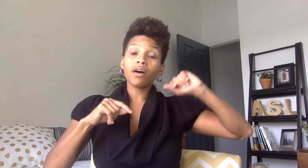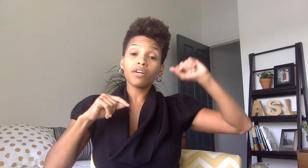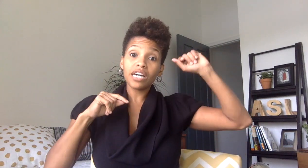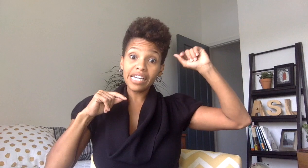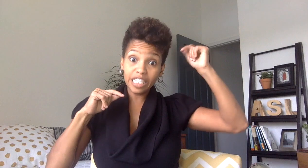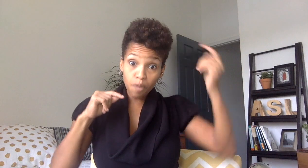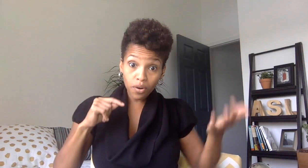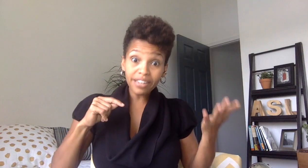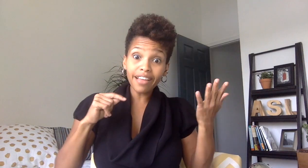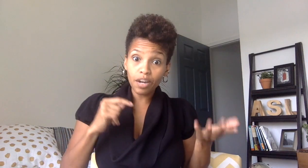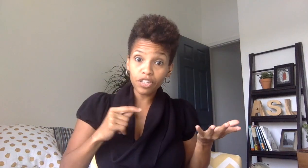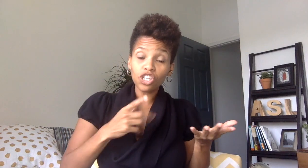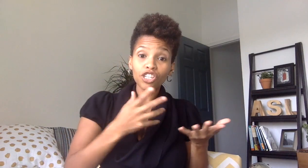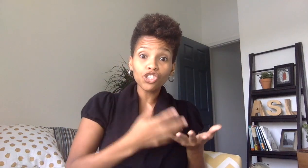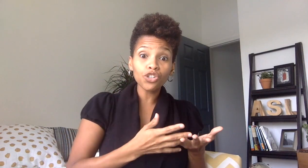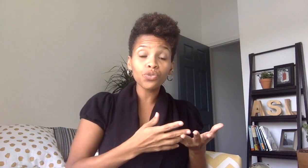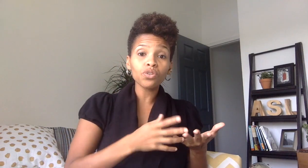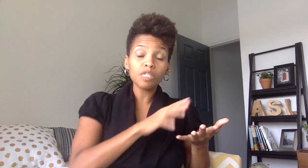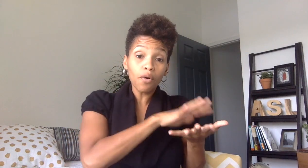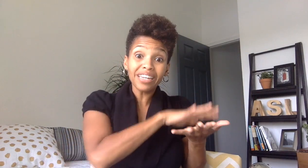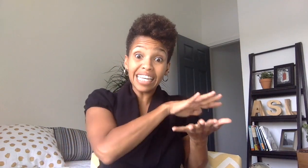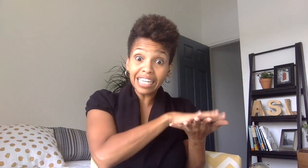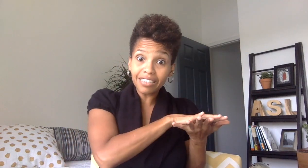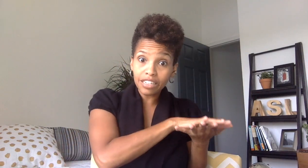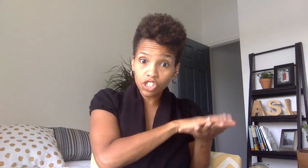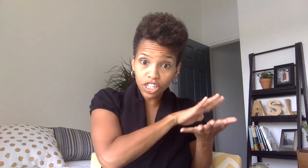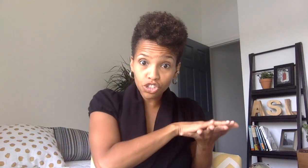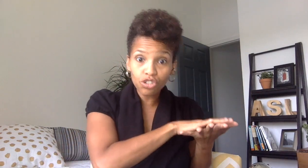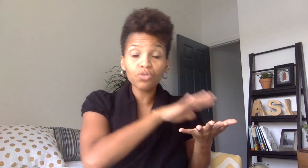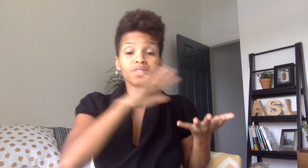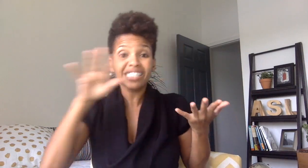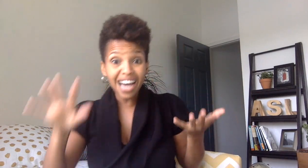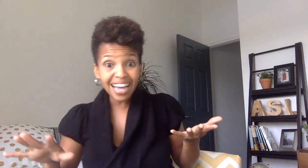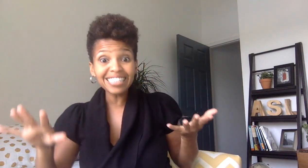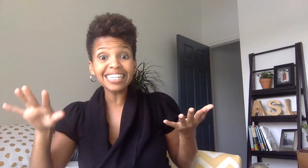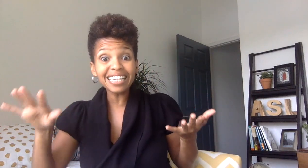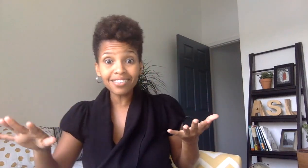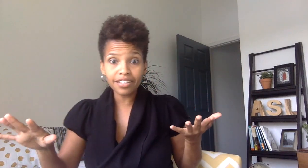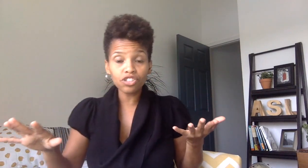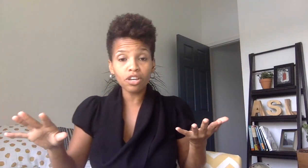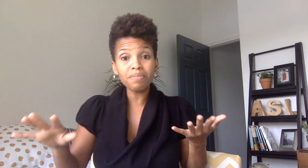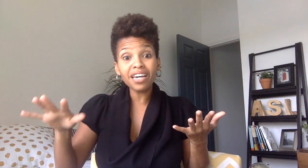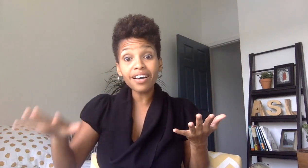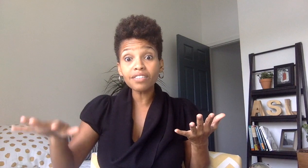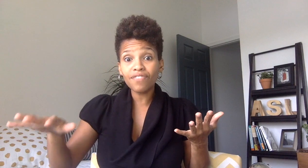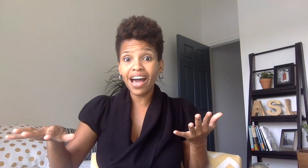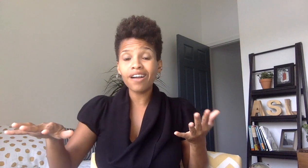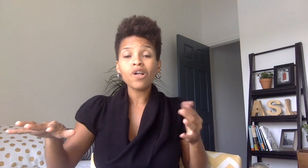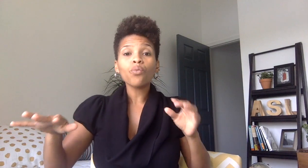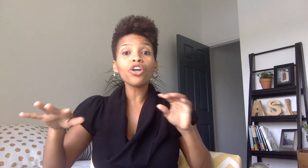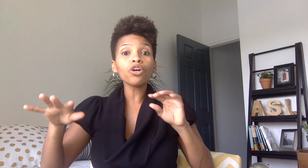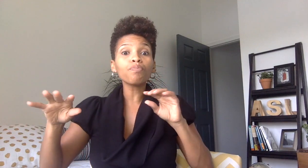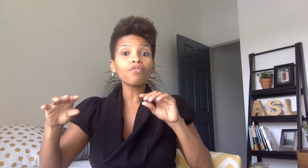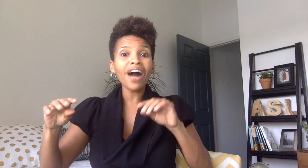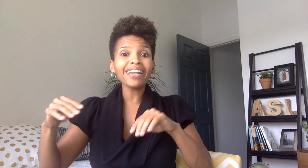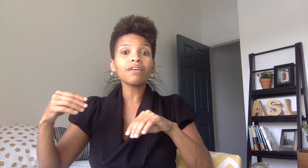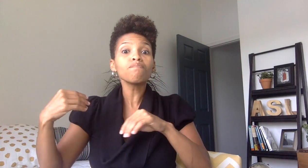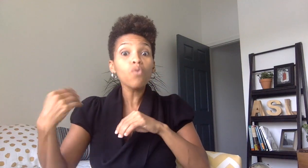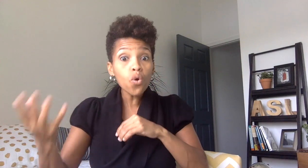spoken language into spoken english into signed english and because of that we are providing more